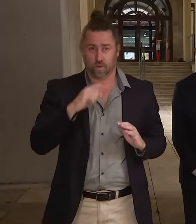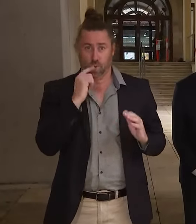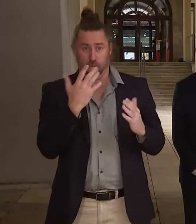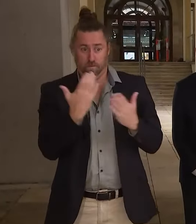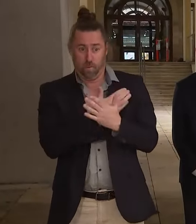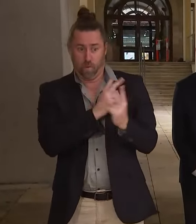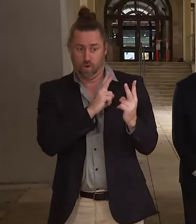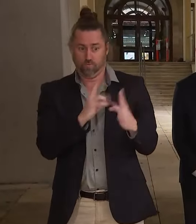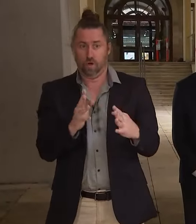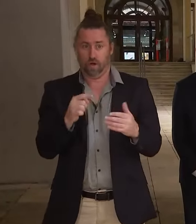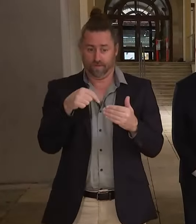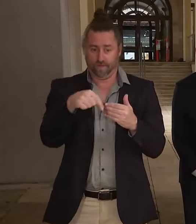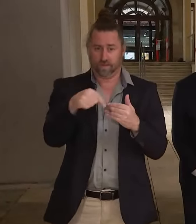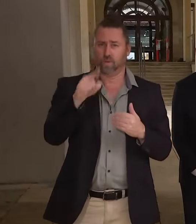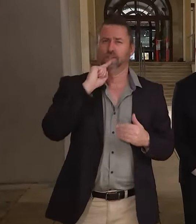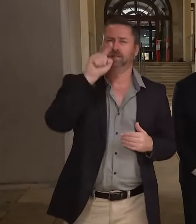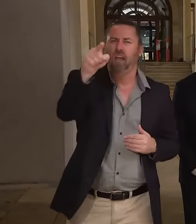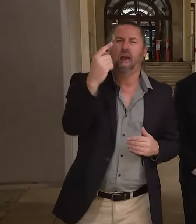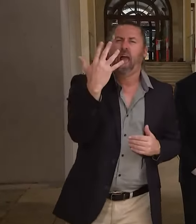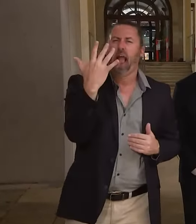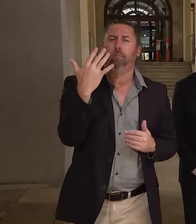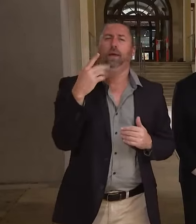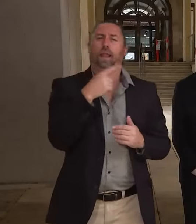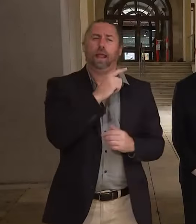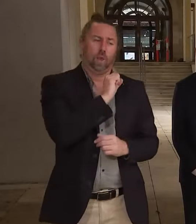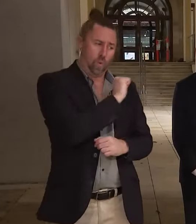week and more scheduled to come in.